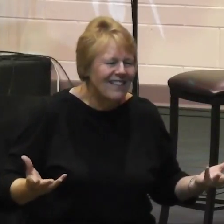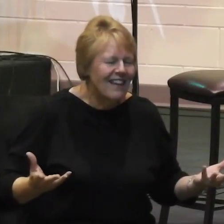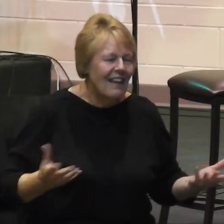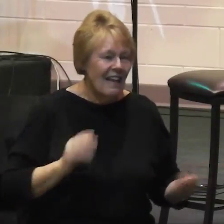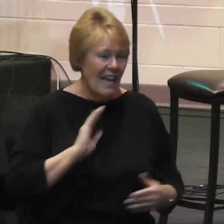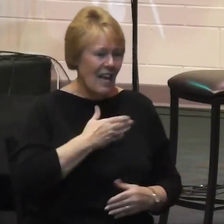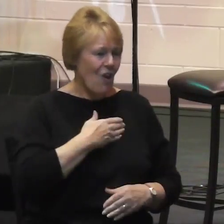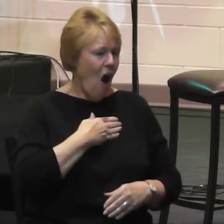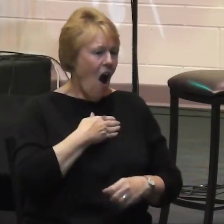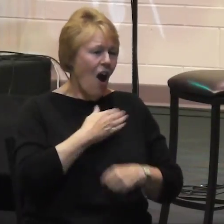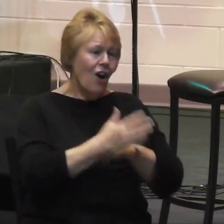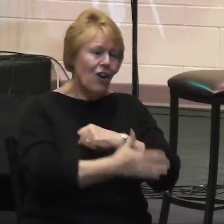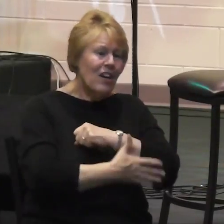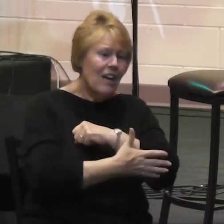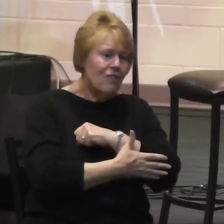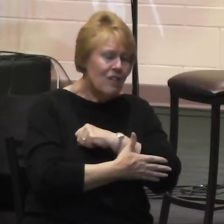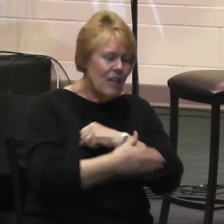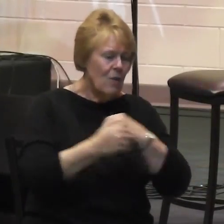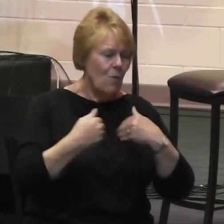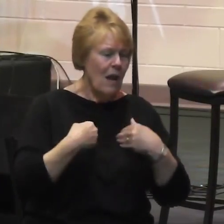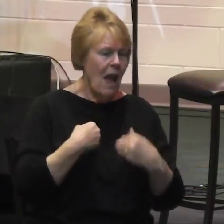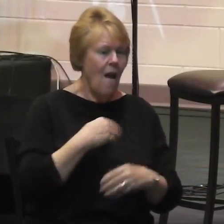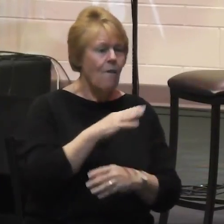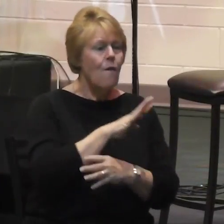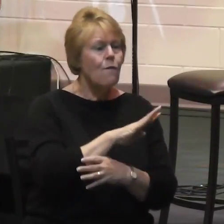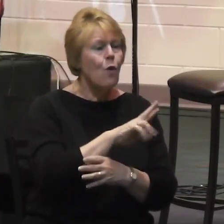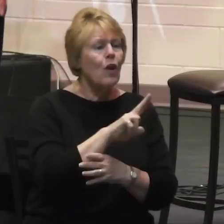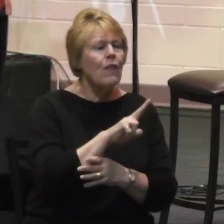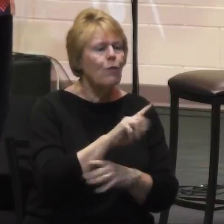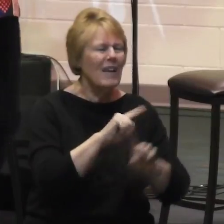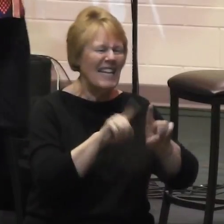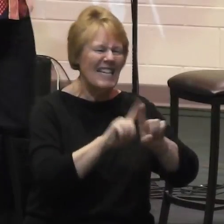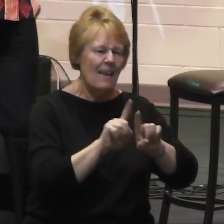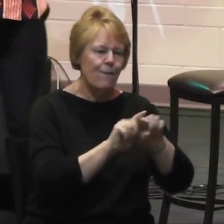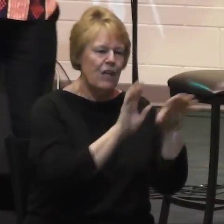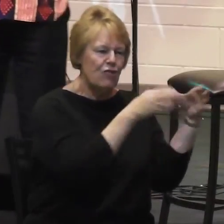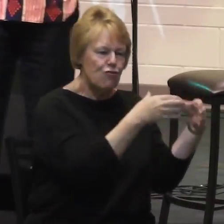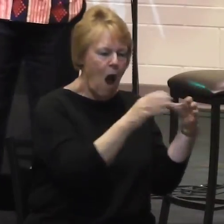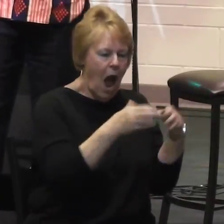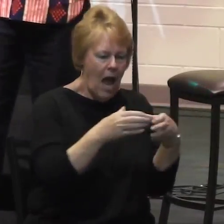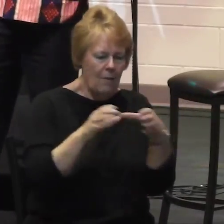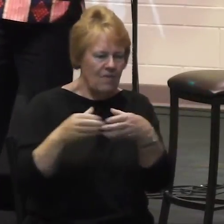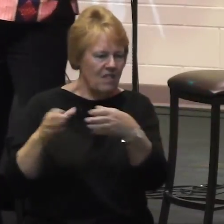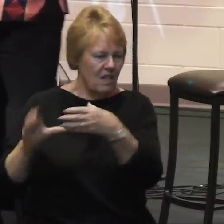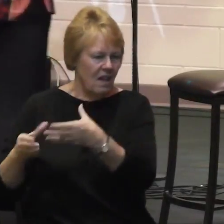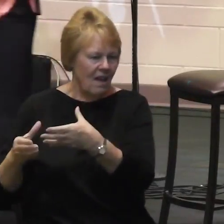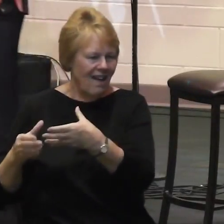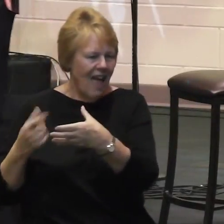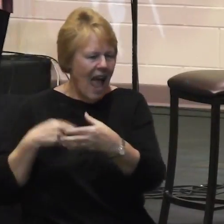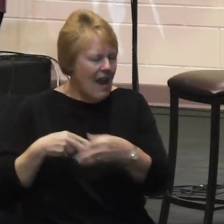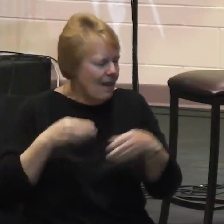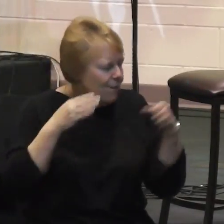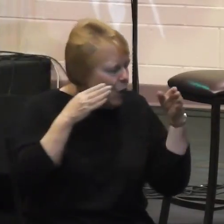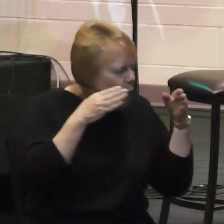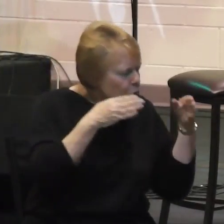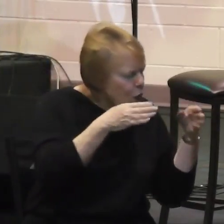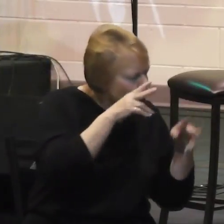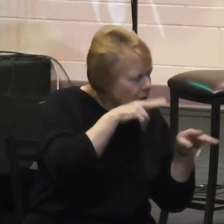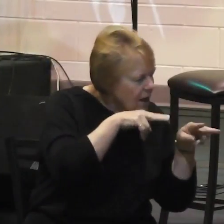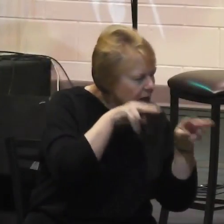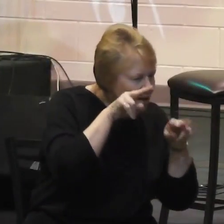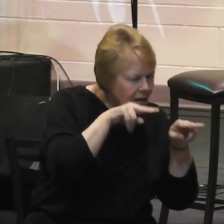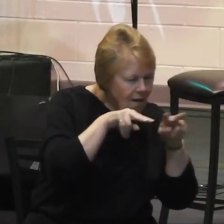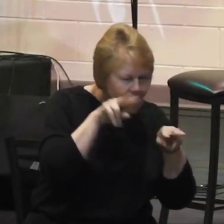43 different tribes. And if we look carefully, each one of those tribes has